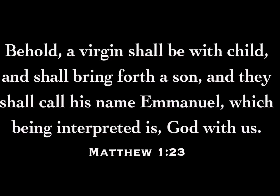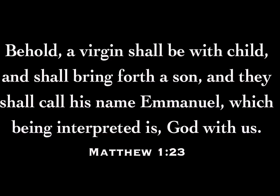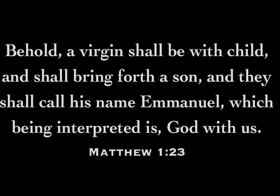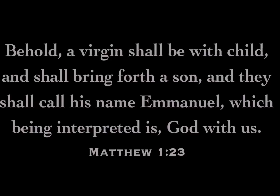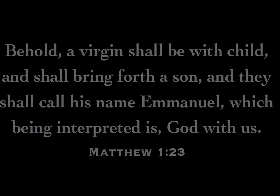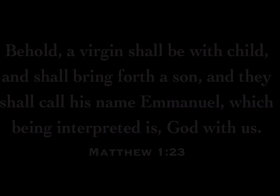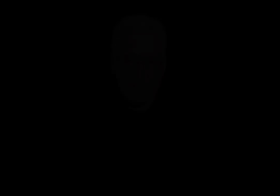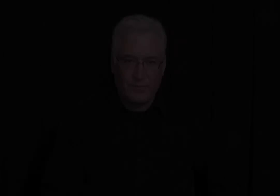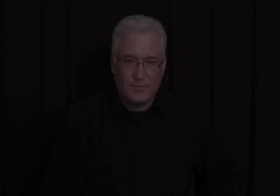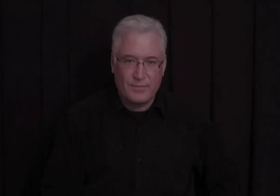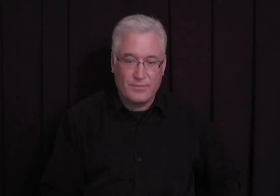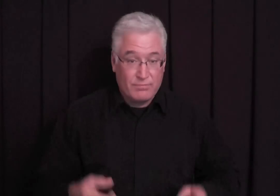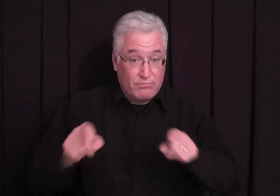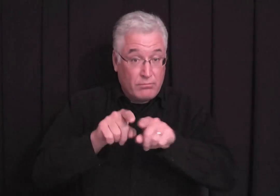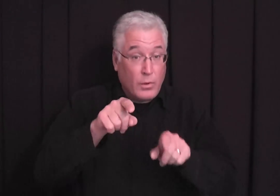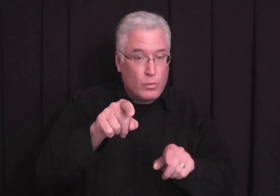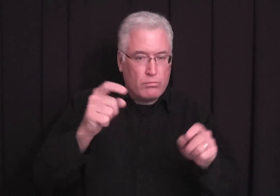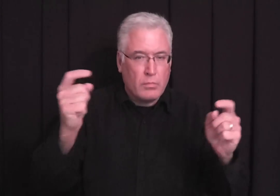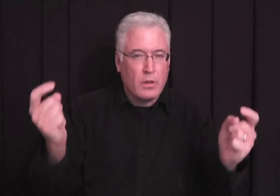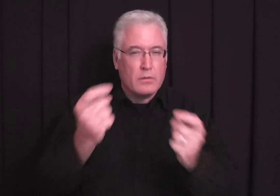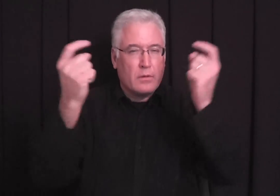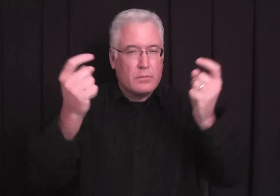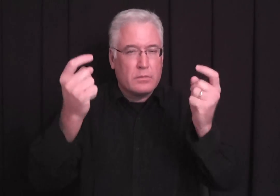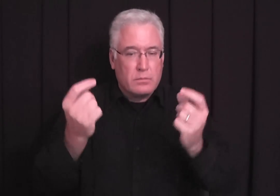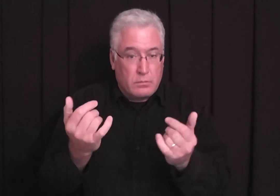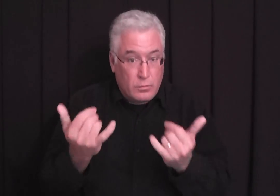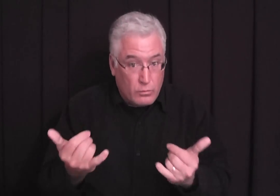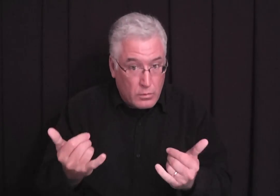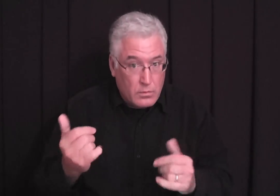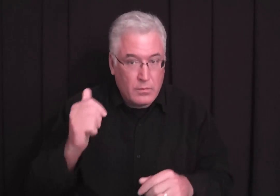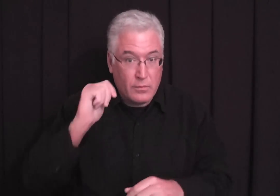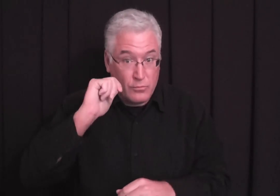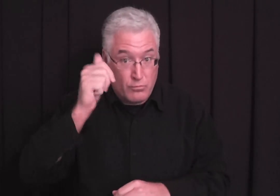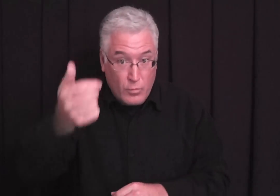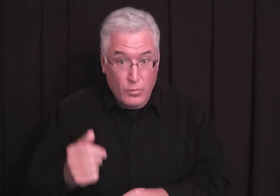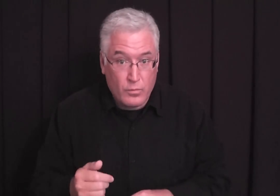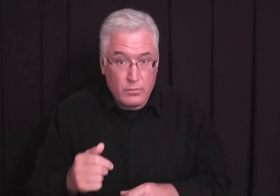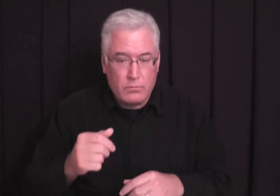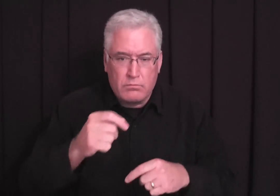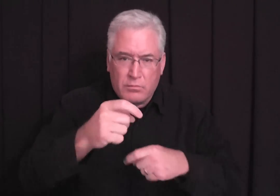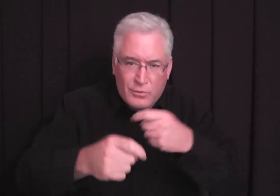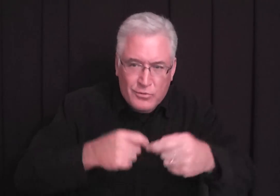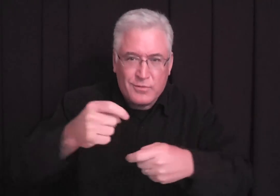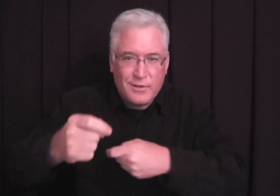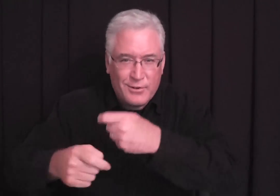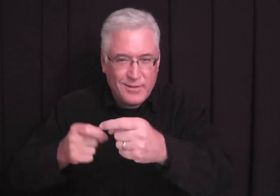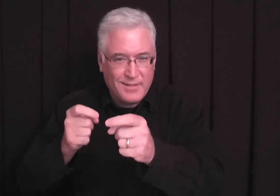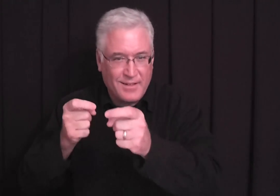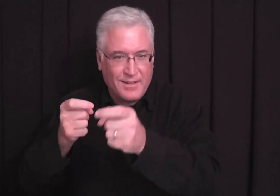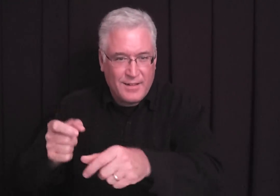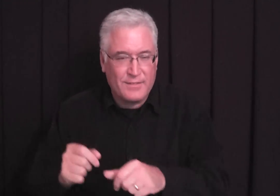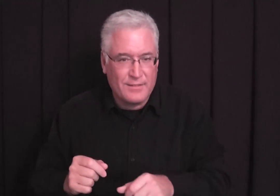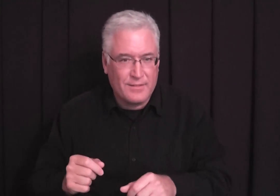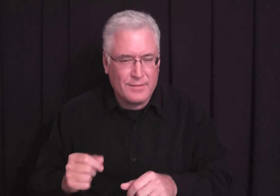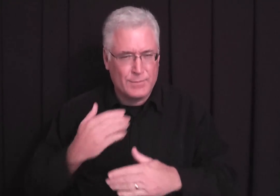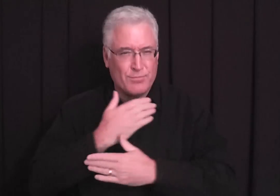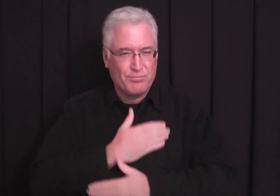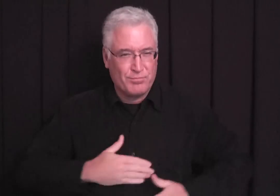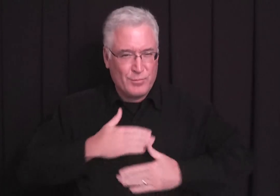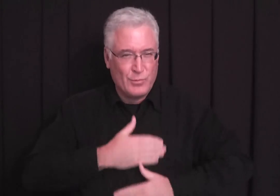God with us. As you celebrate today and tomorrow and you're exchanging gifts with one